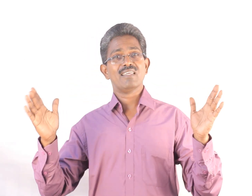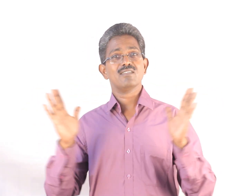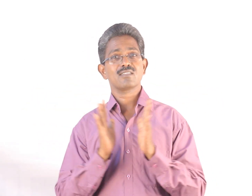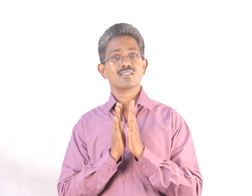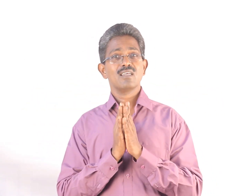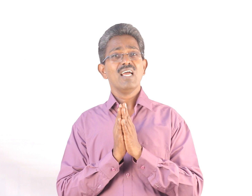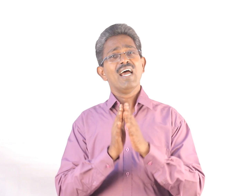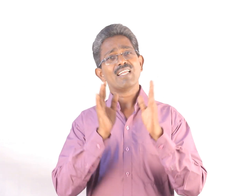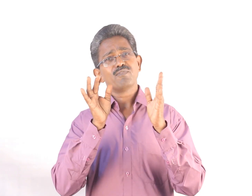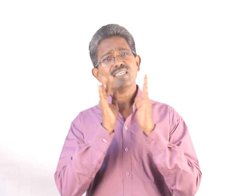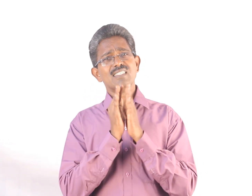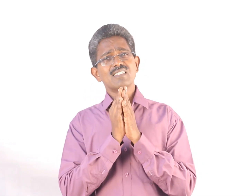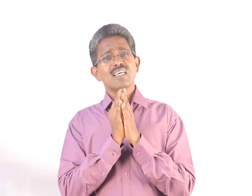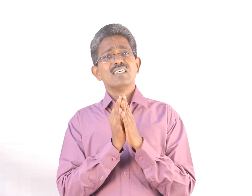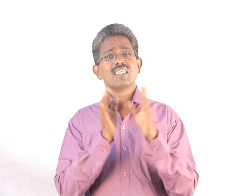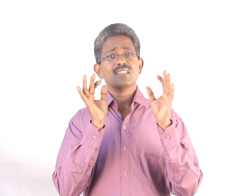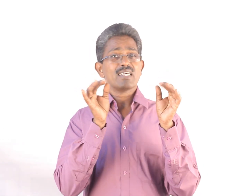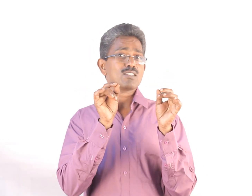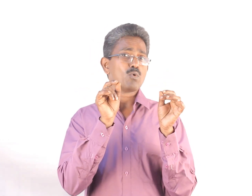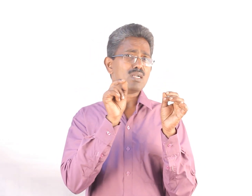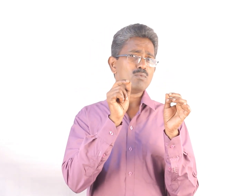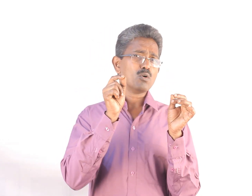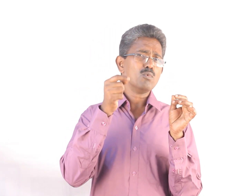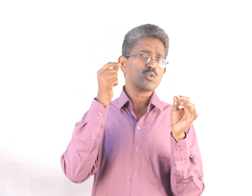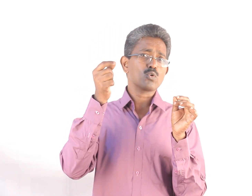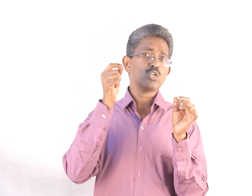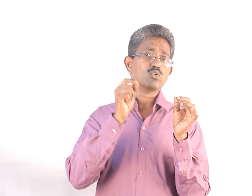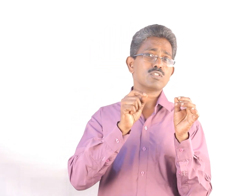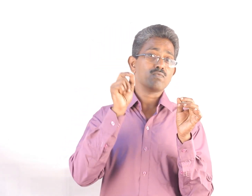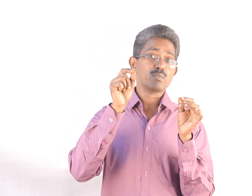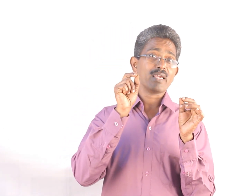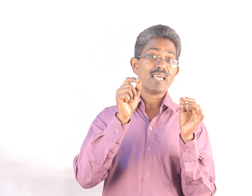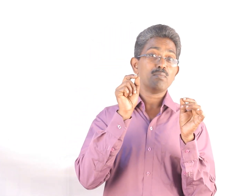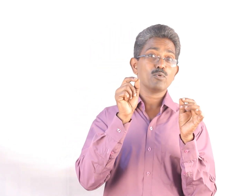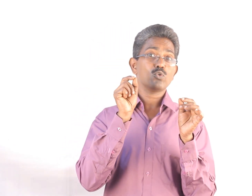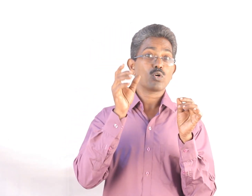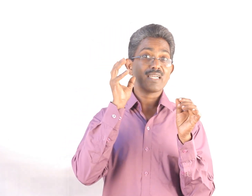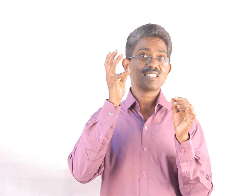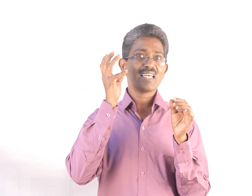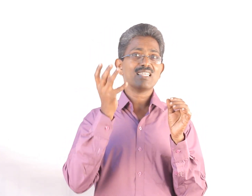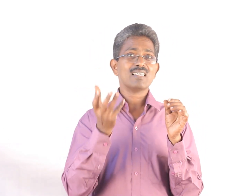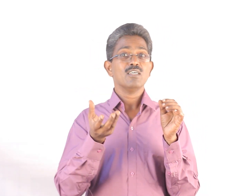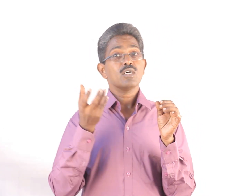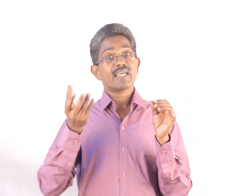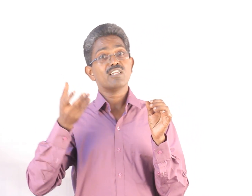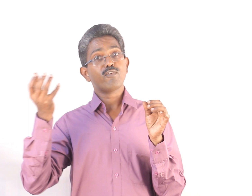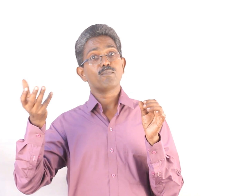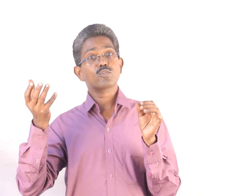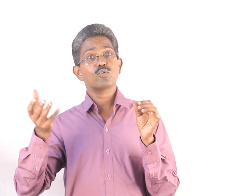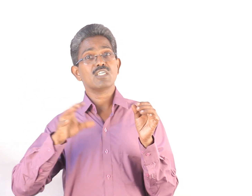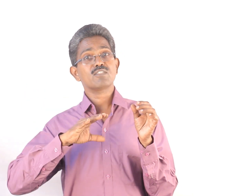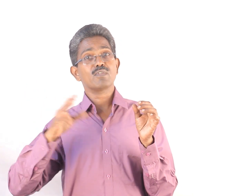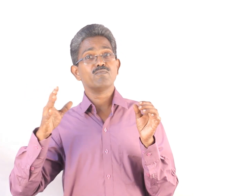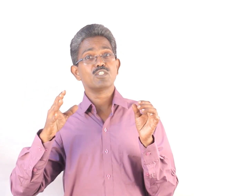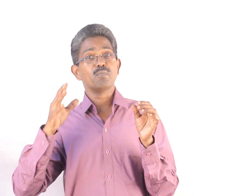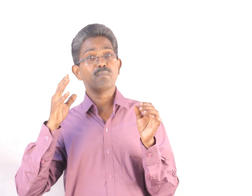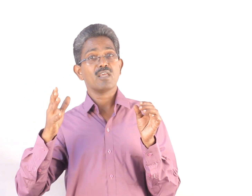years. And friends, see there is one more good news which may help you to understand the kind of opportunities which may be